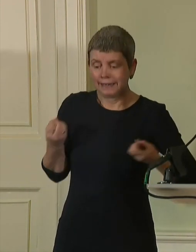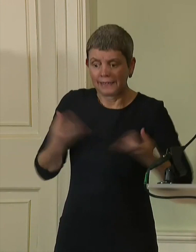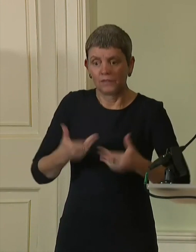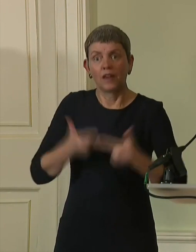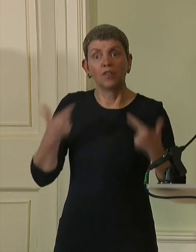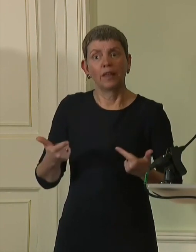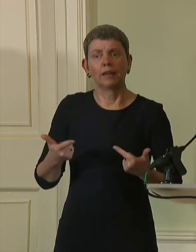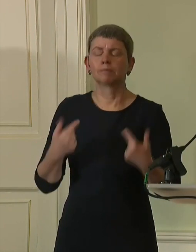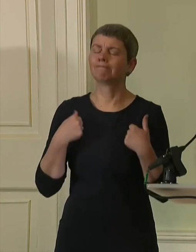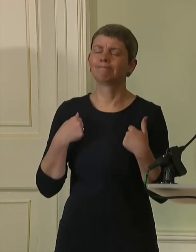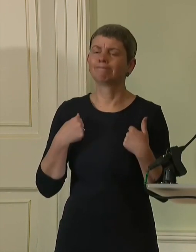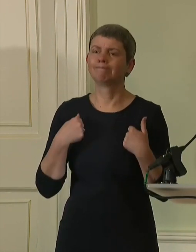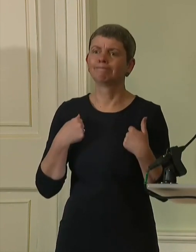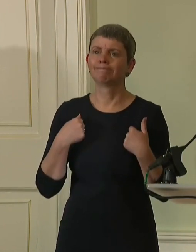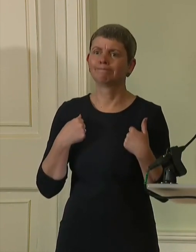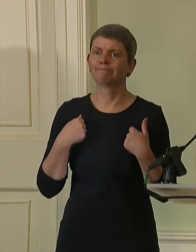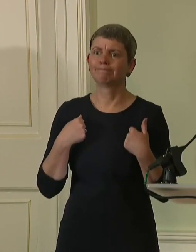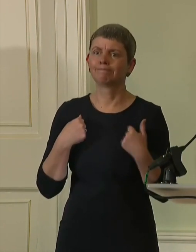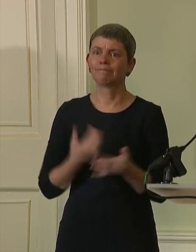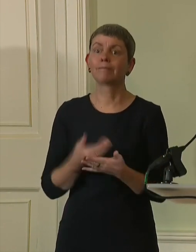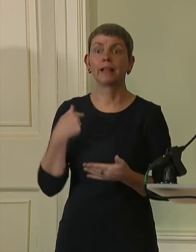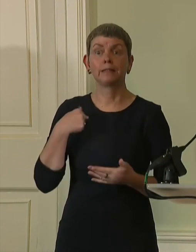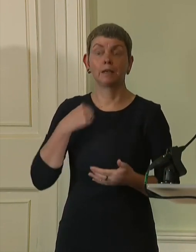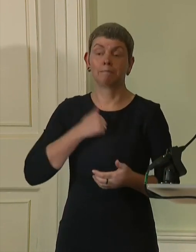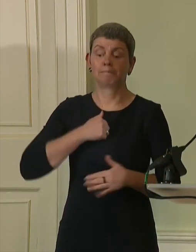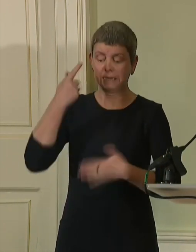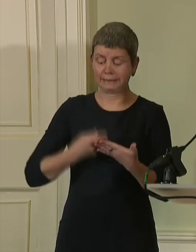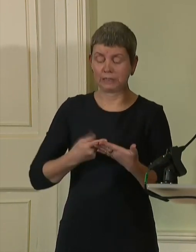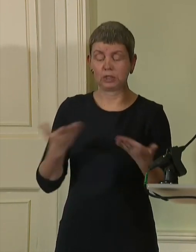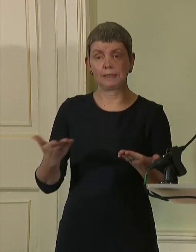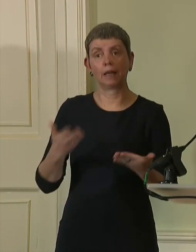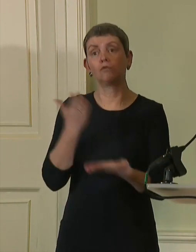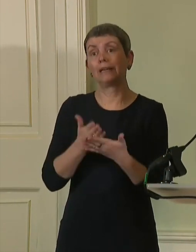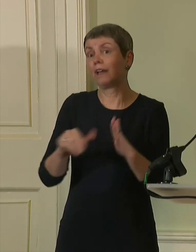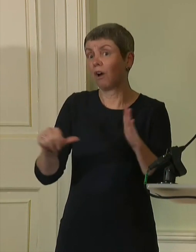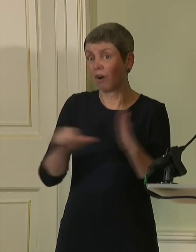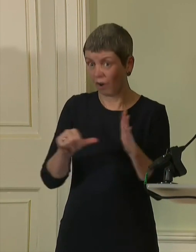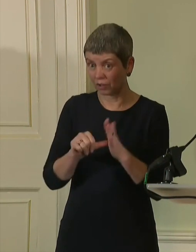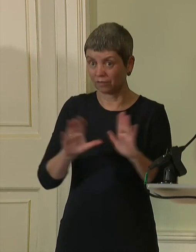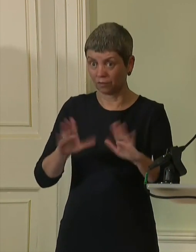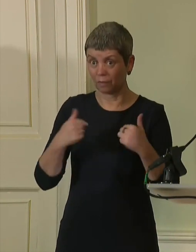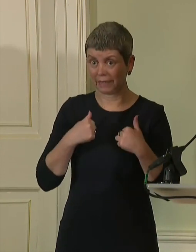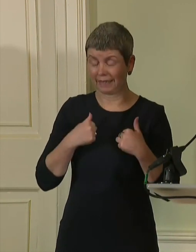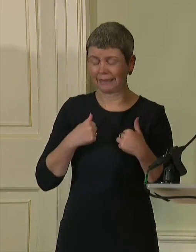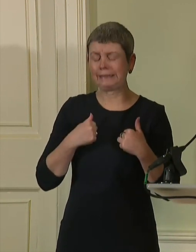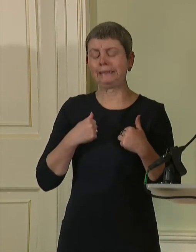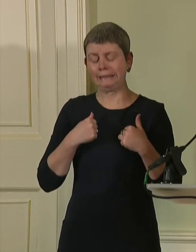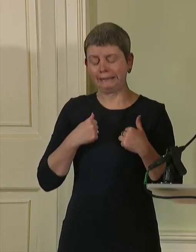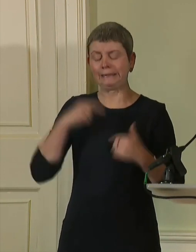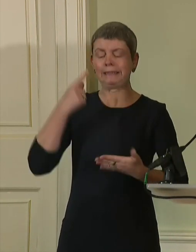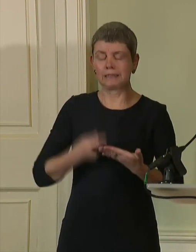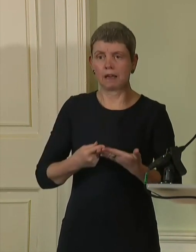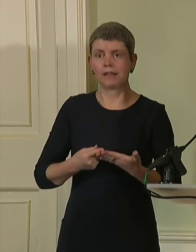is different. And as that is my conclusion, hard though it has been for me to reach it, then given the nature and